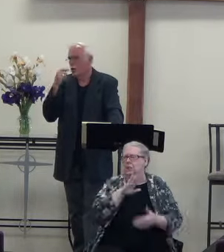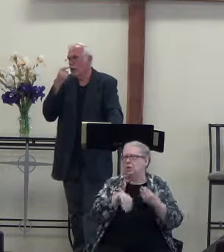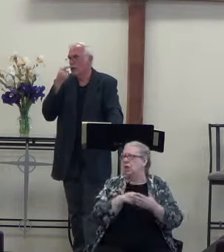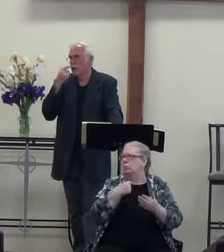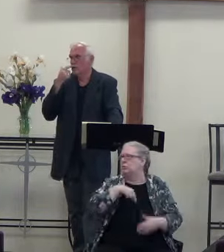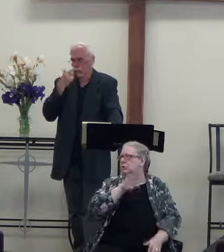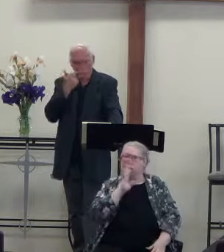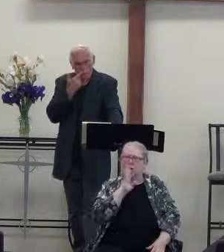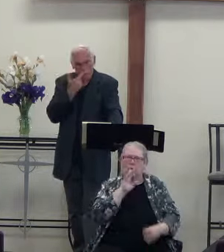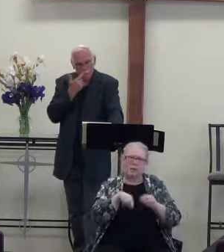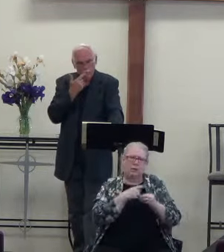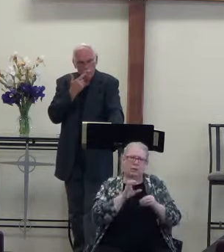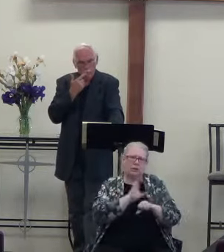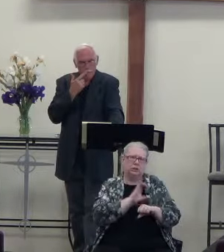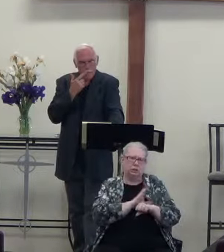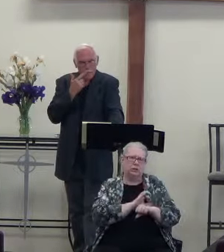Sorry, your dad's a pastor.